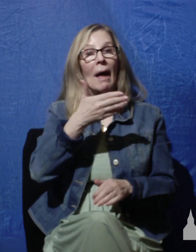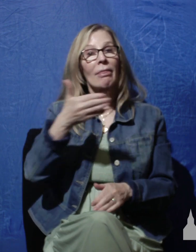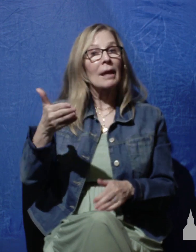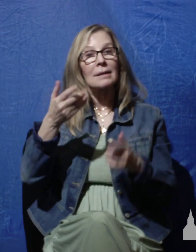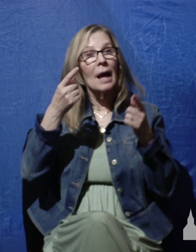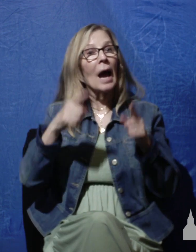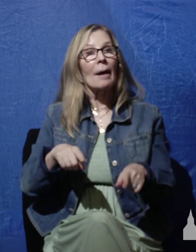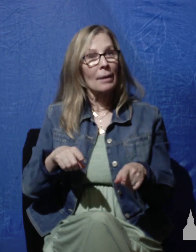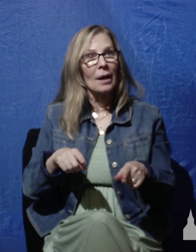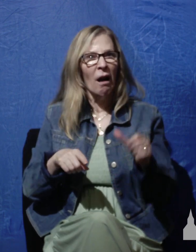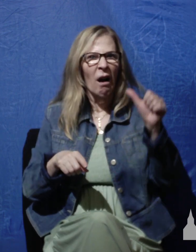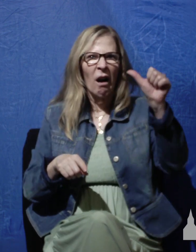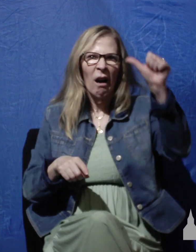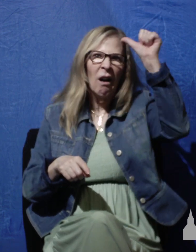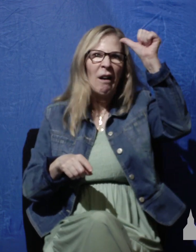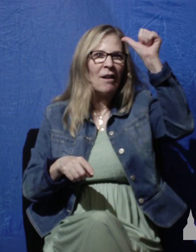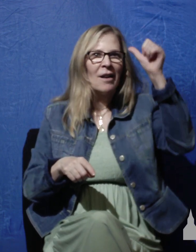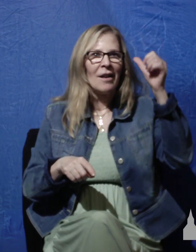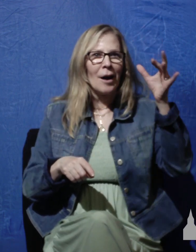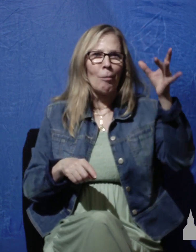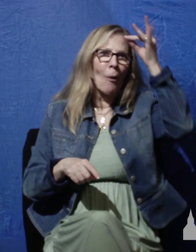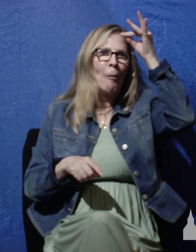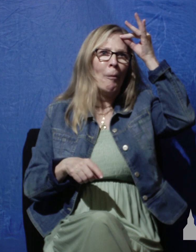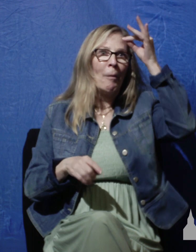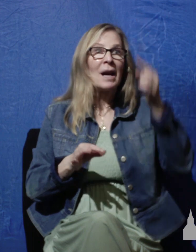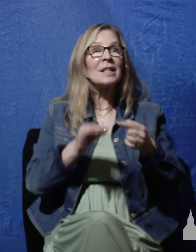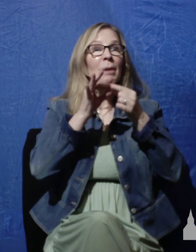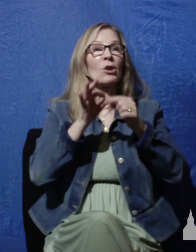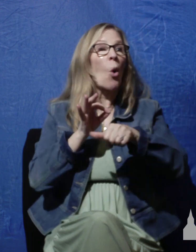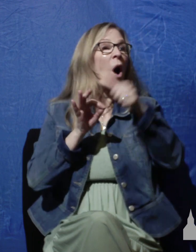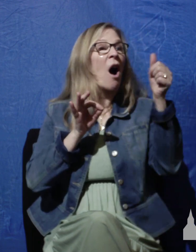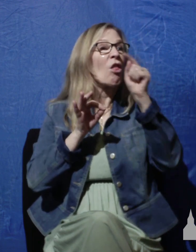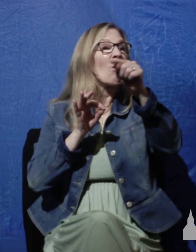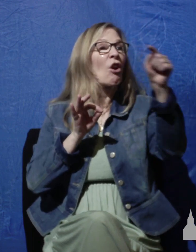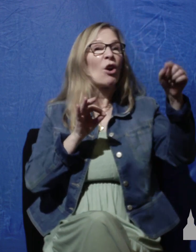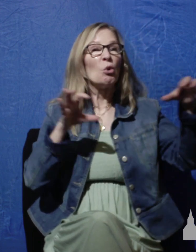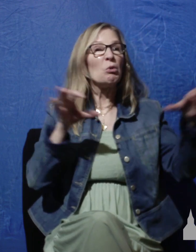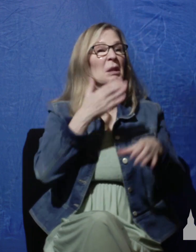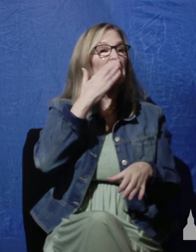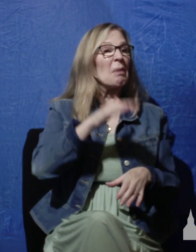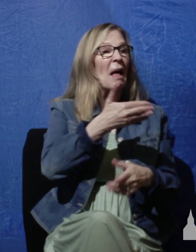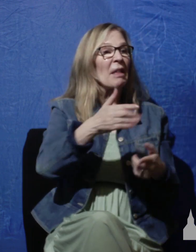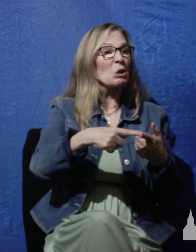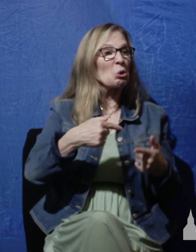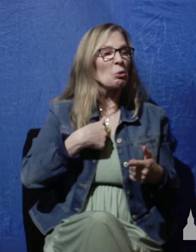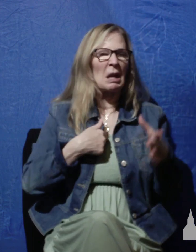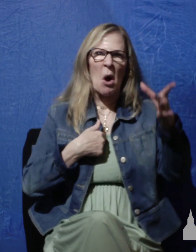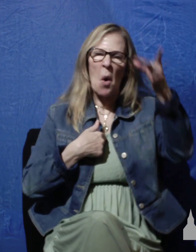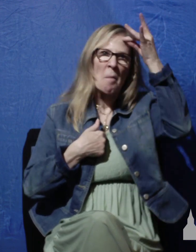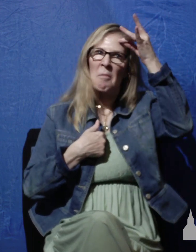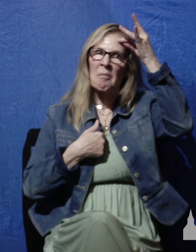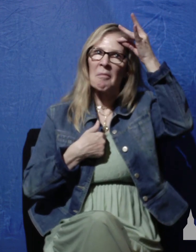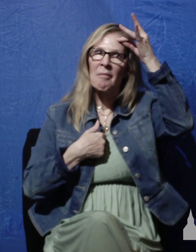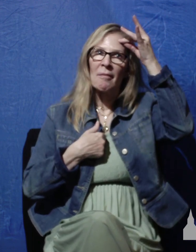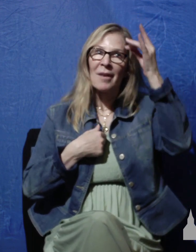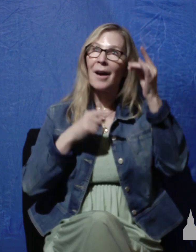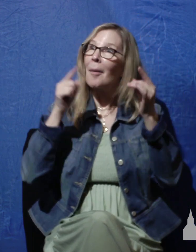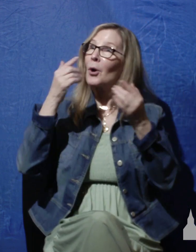to us, especially the bad things that other people have done to us. Concerning the problem with our memories, once again we turn to